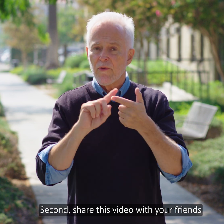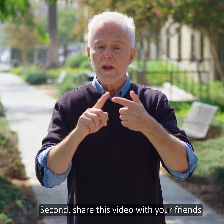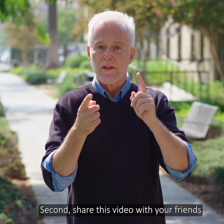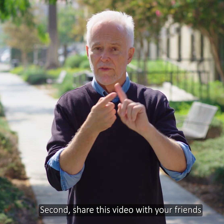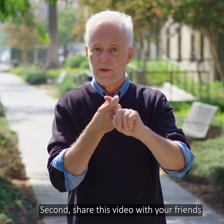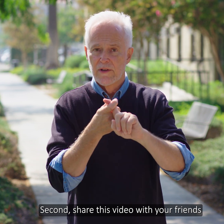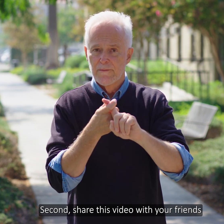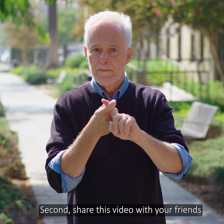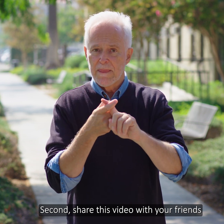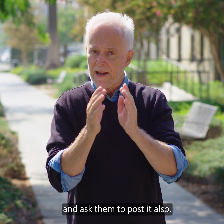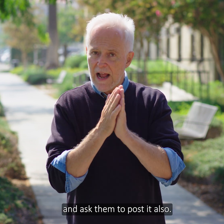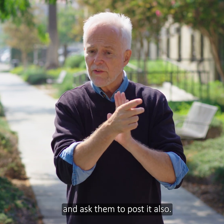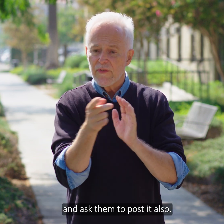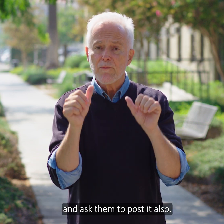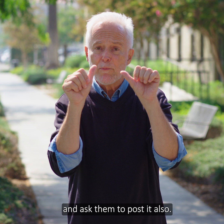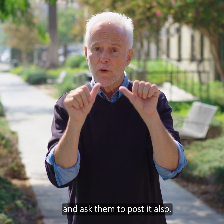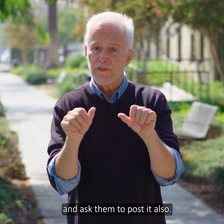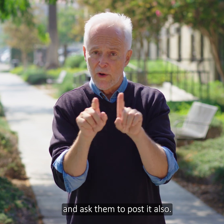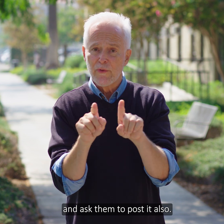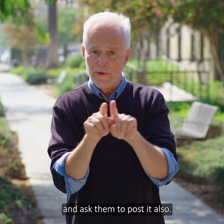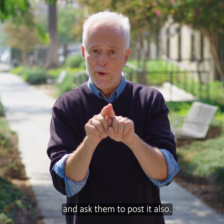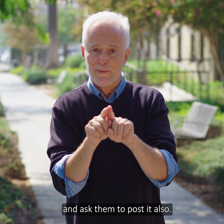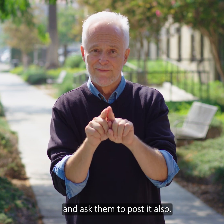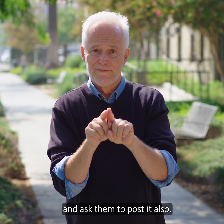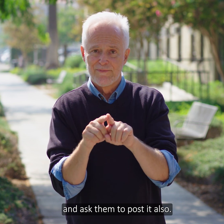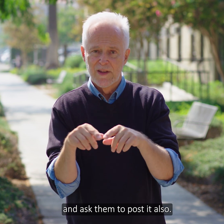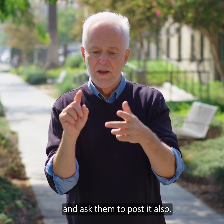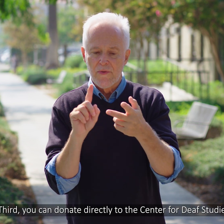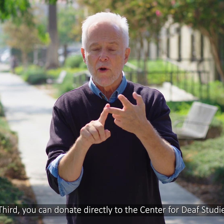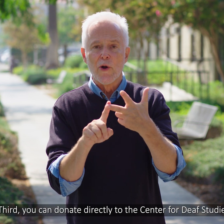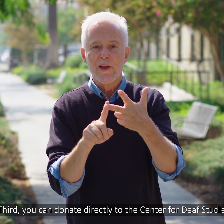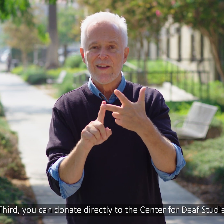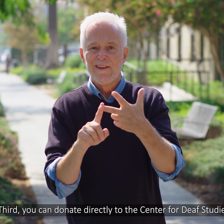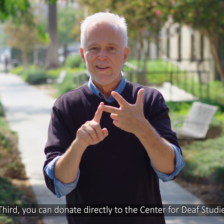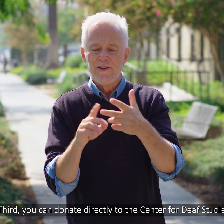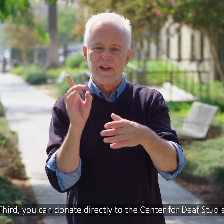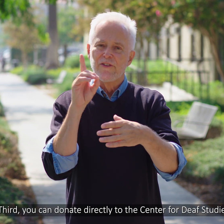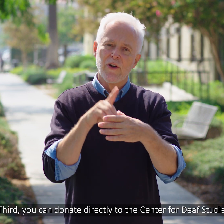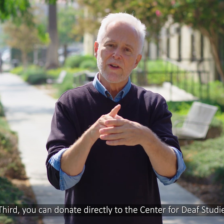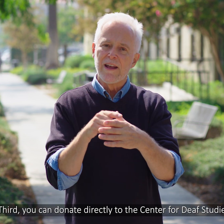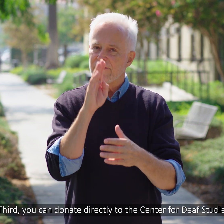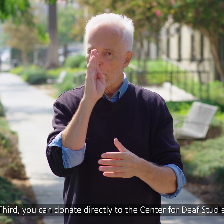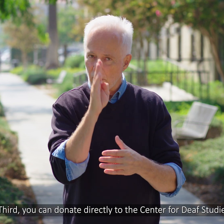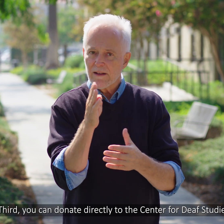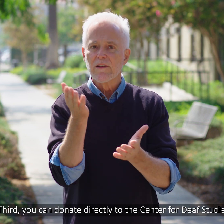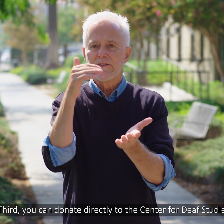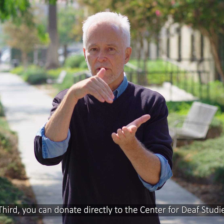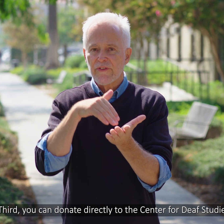friends, and ask them to post it also. Third, you can donate directly to the